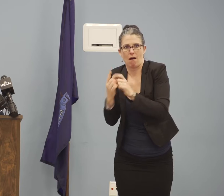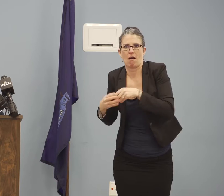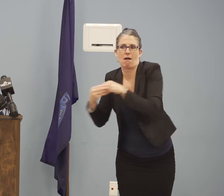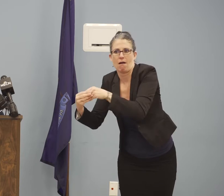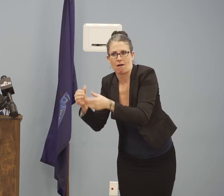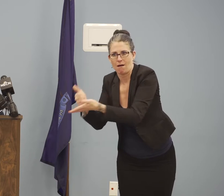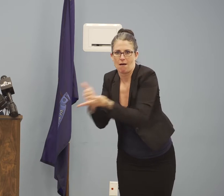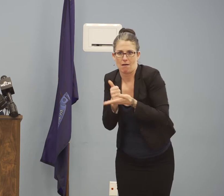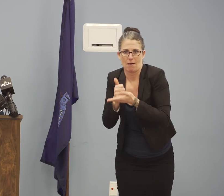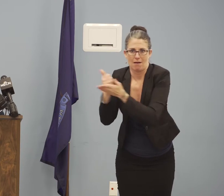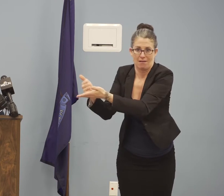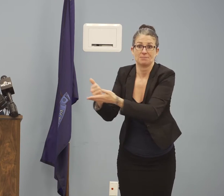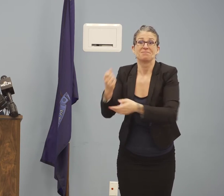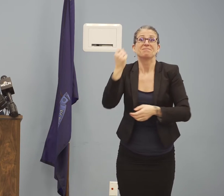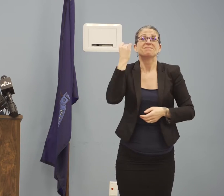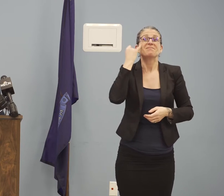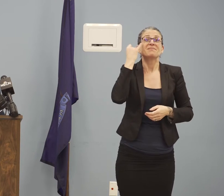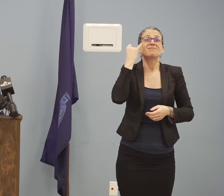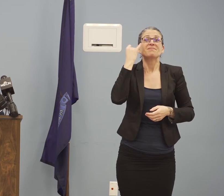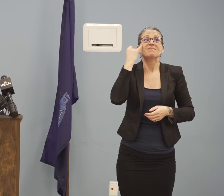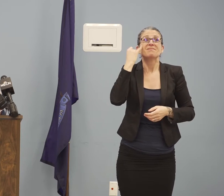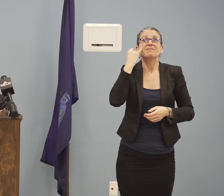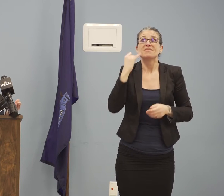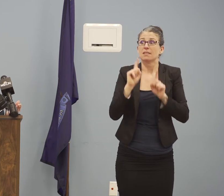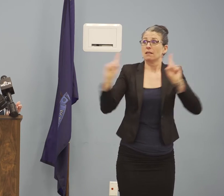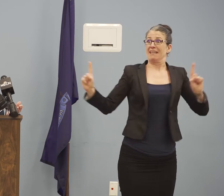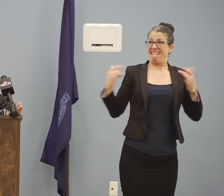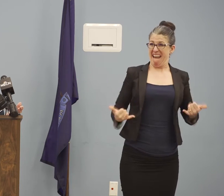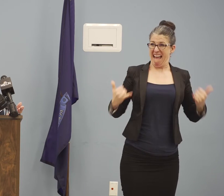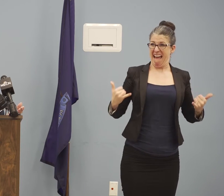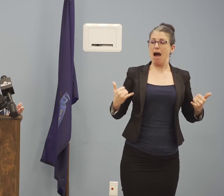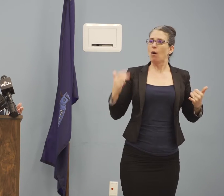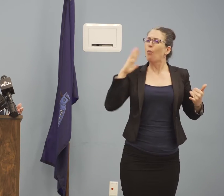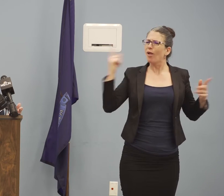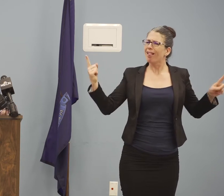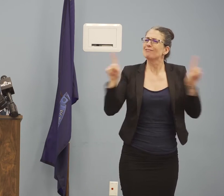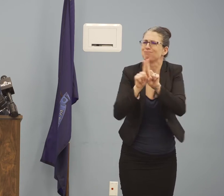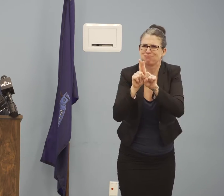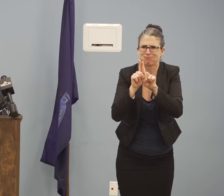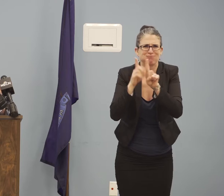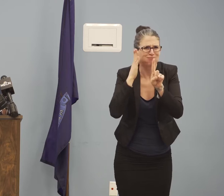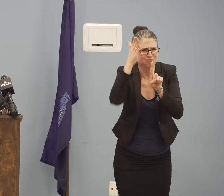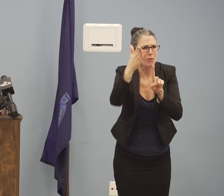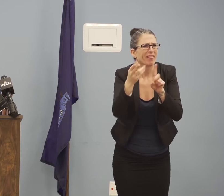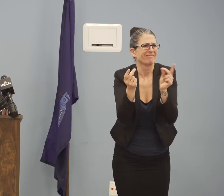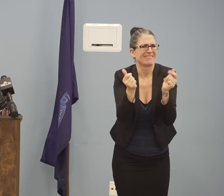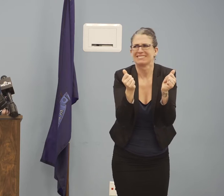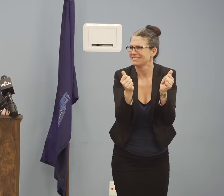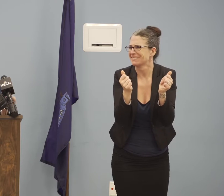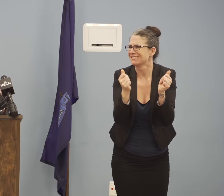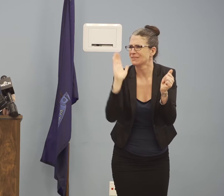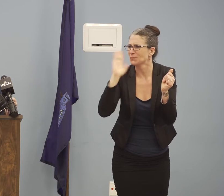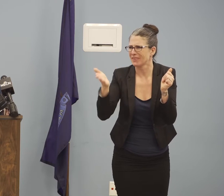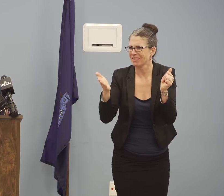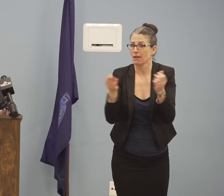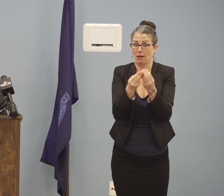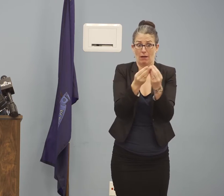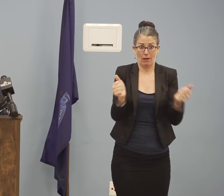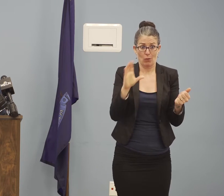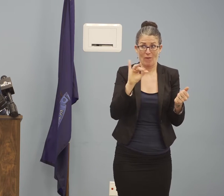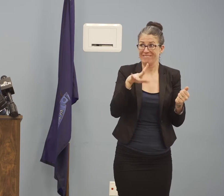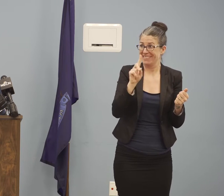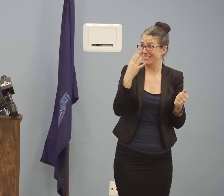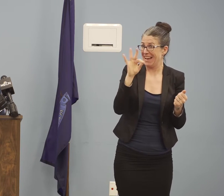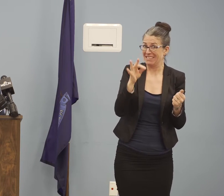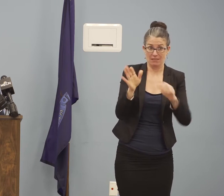strong. We all know it will get worse before it gets better, but it will get better, and we will